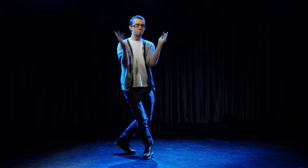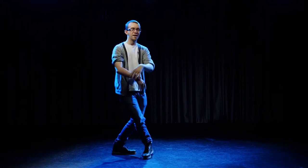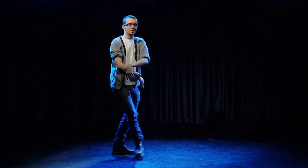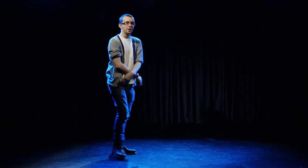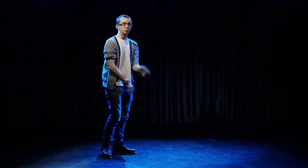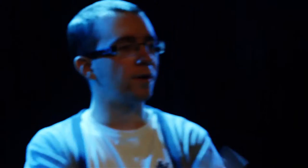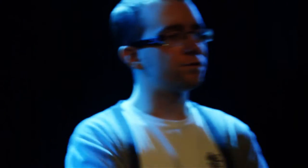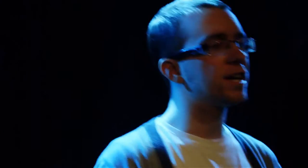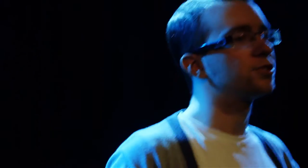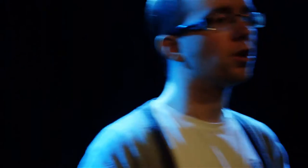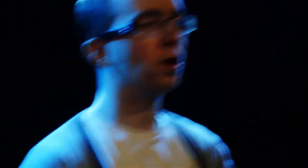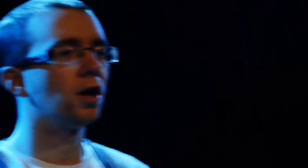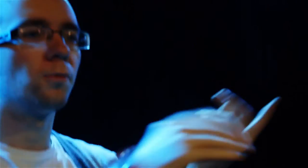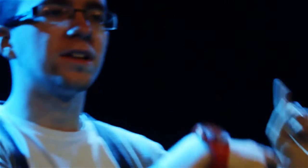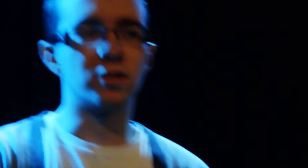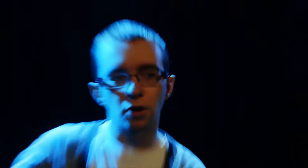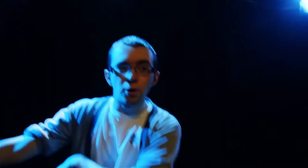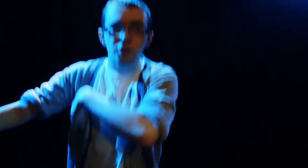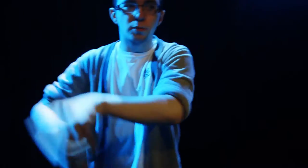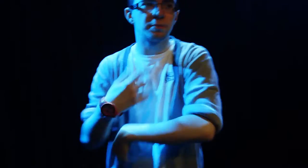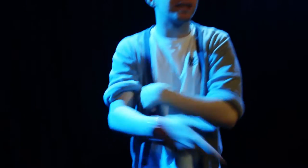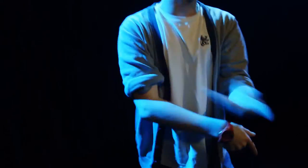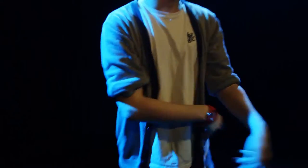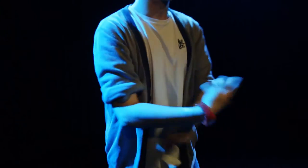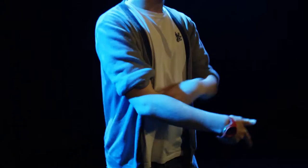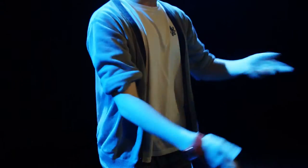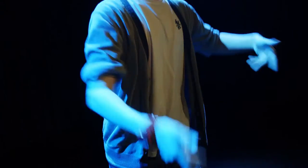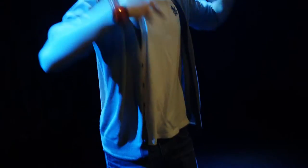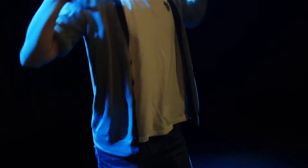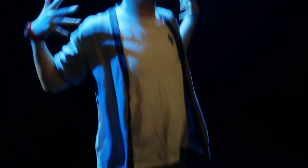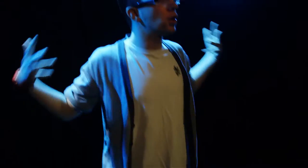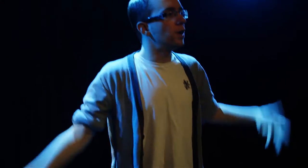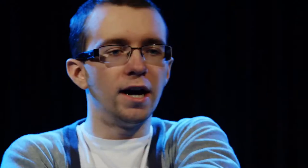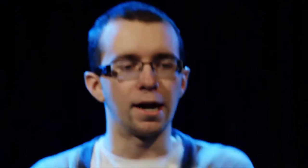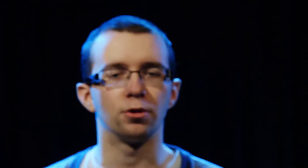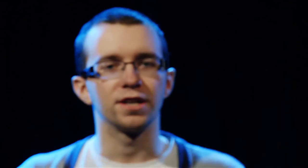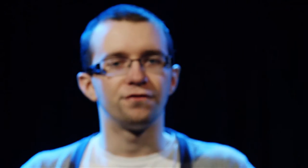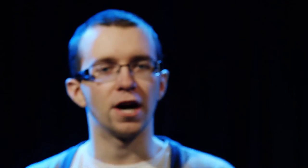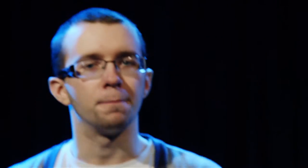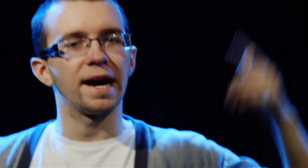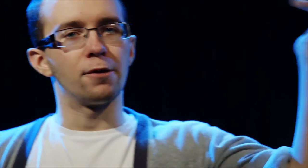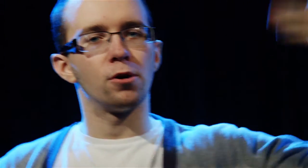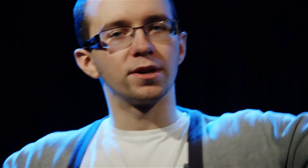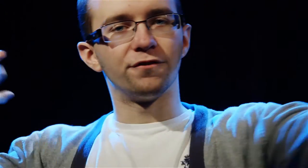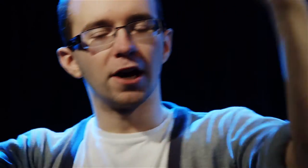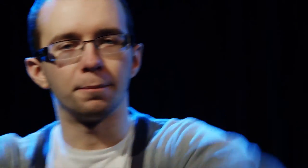best. Though I'm fresh, I've got a long way to go, so watch me continue developing my flow. I won't give up, I won't give up,